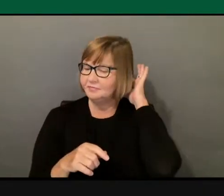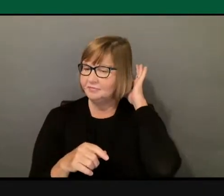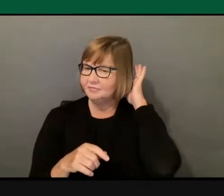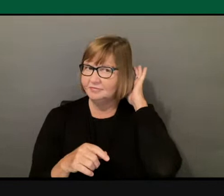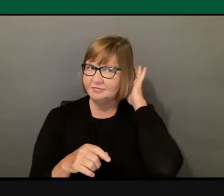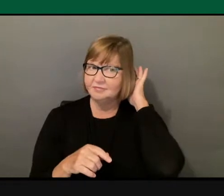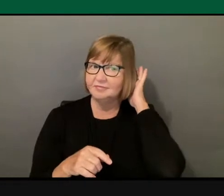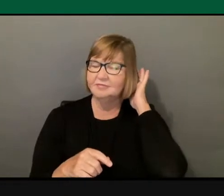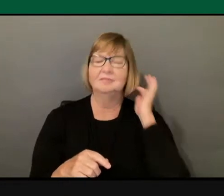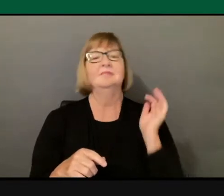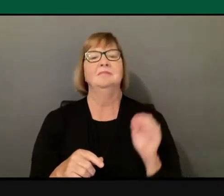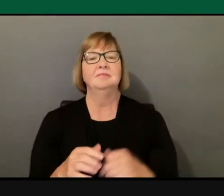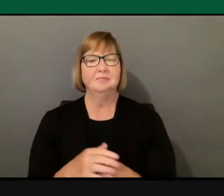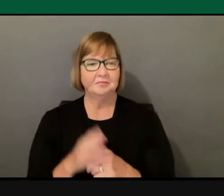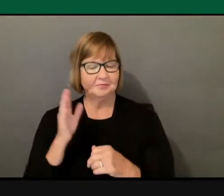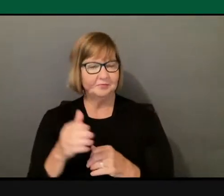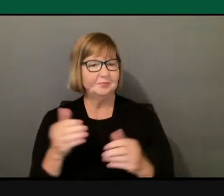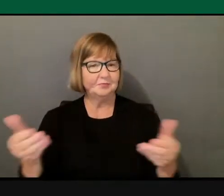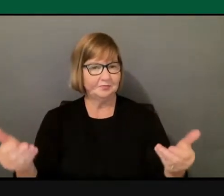Kengo Akiyama.